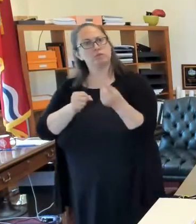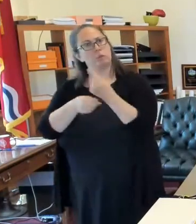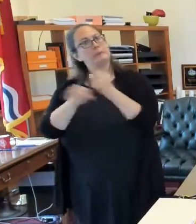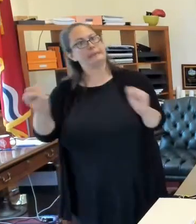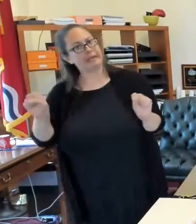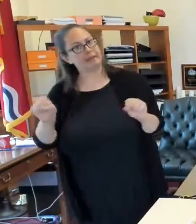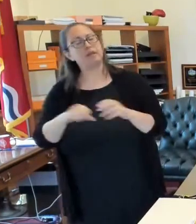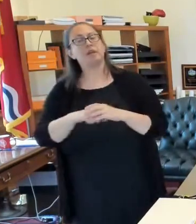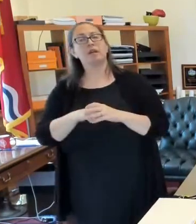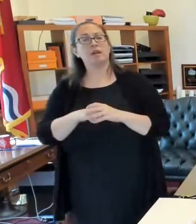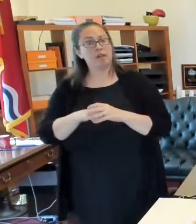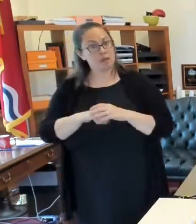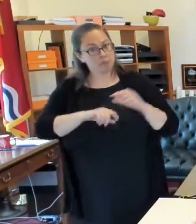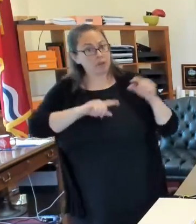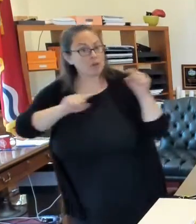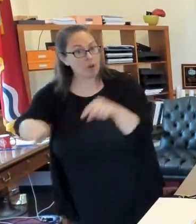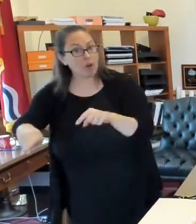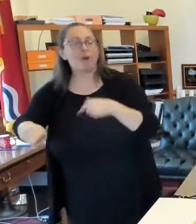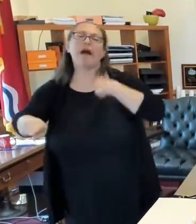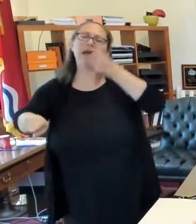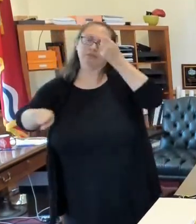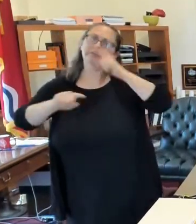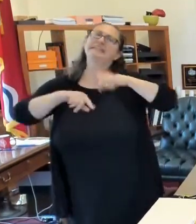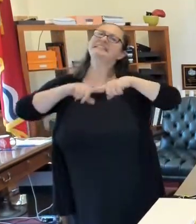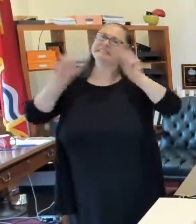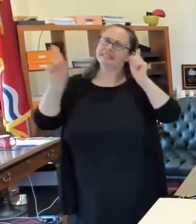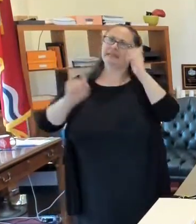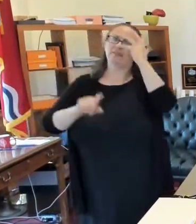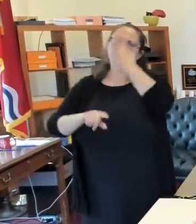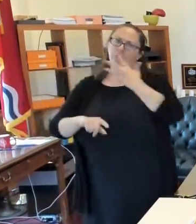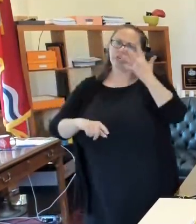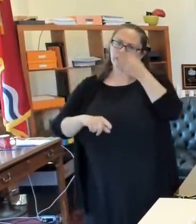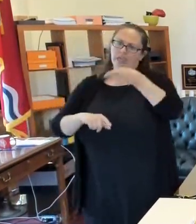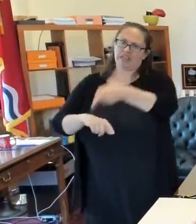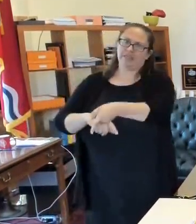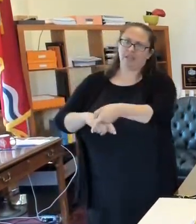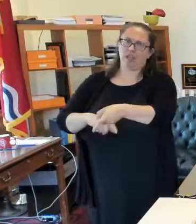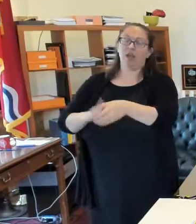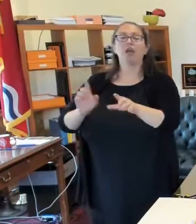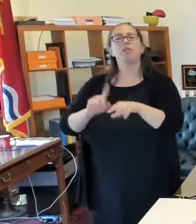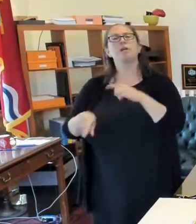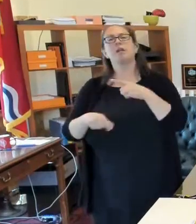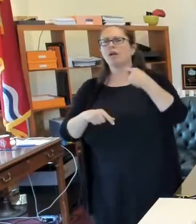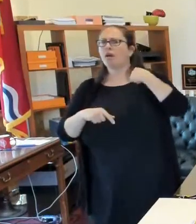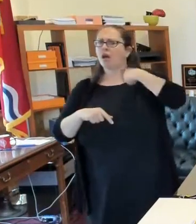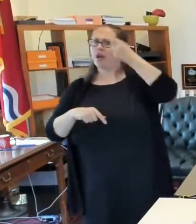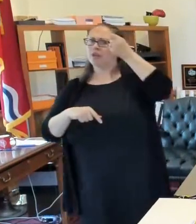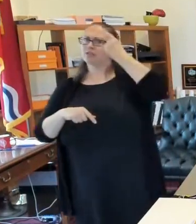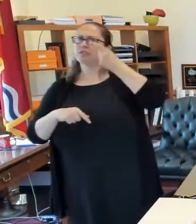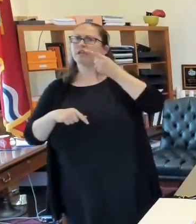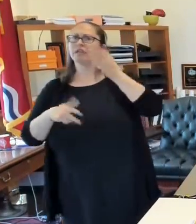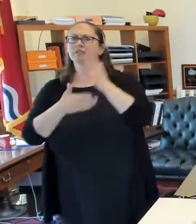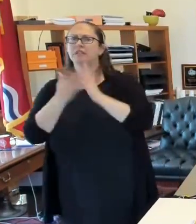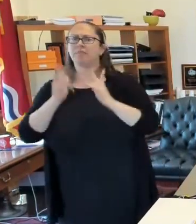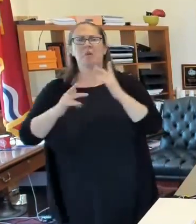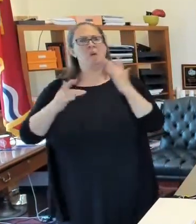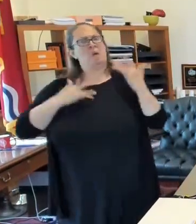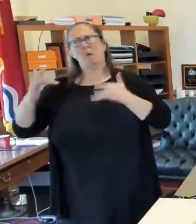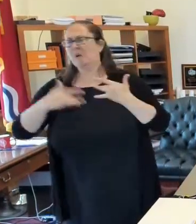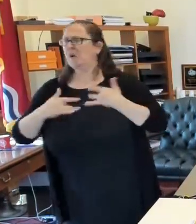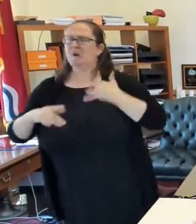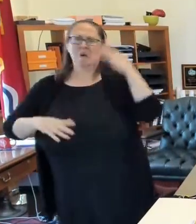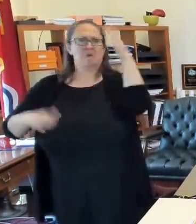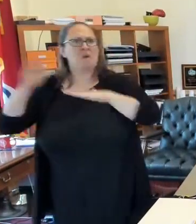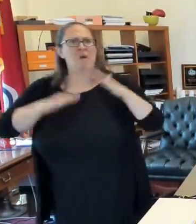vote. Recognize that voting in person will be a little different. Now, I know that there are folks that are very worried that they're doing the mail-in ballot